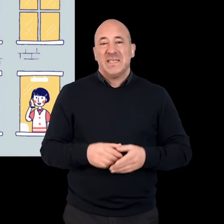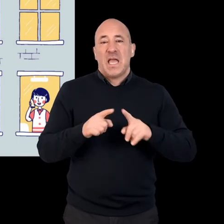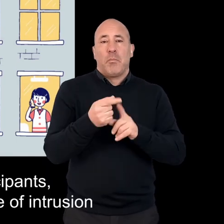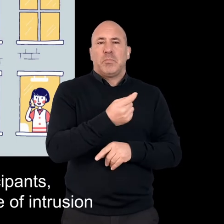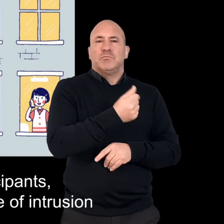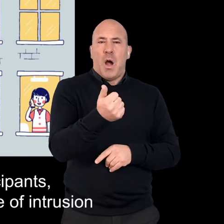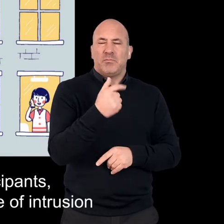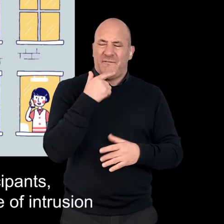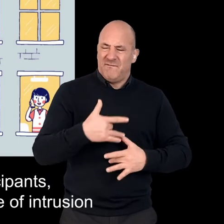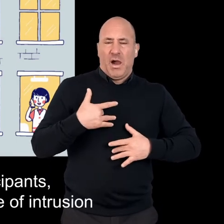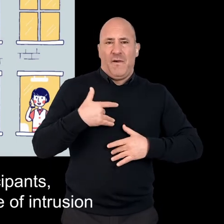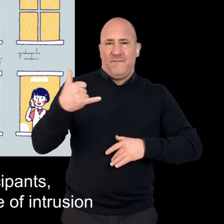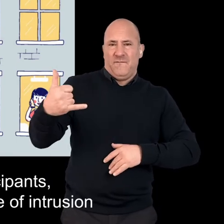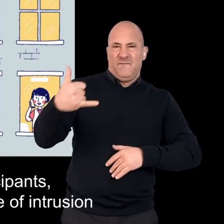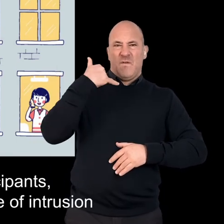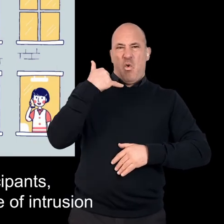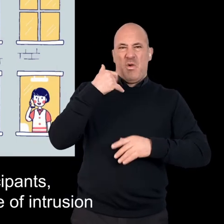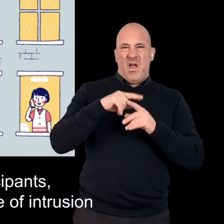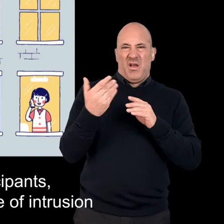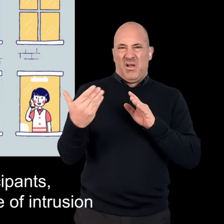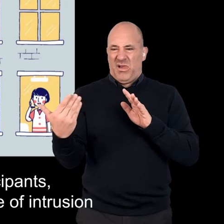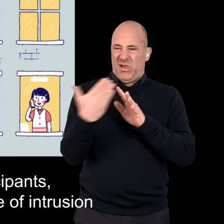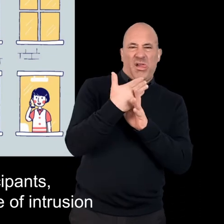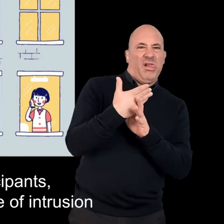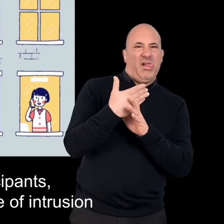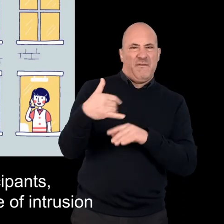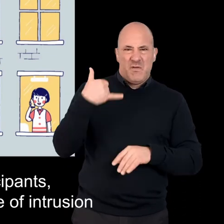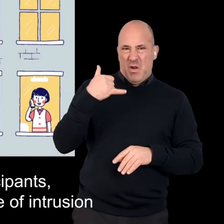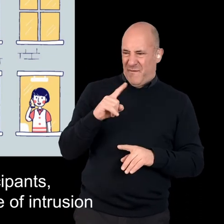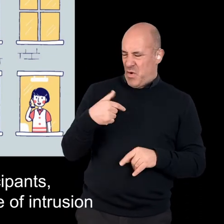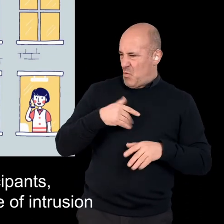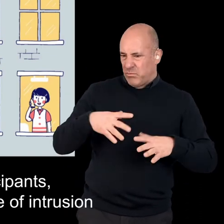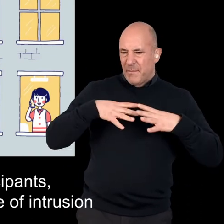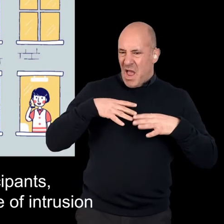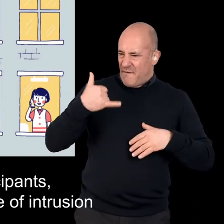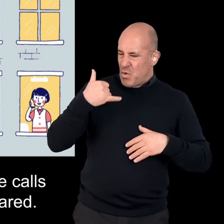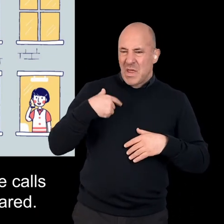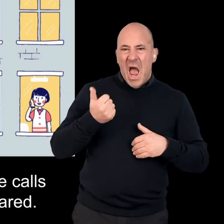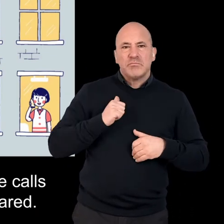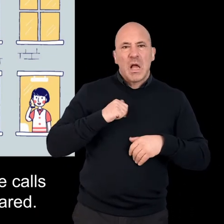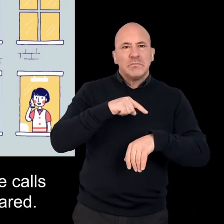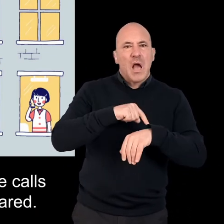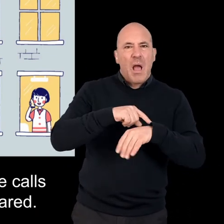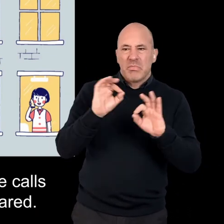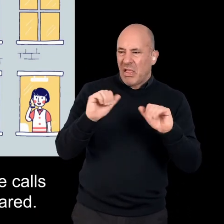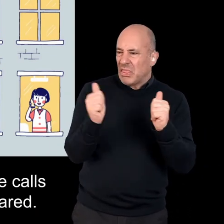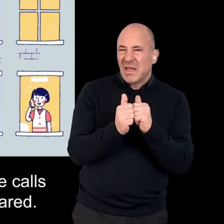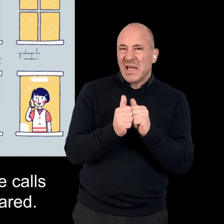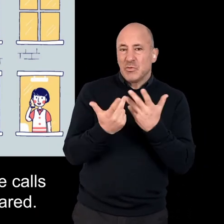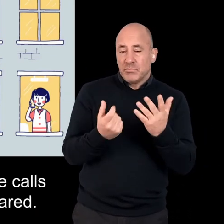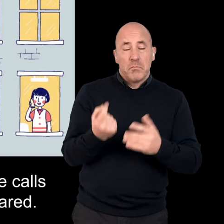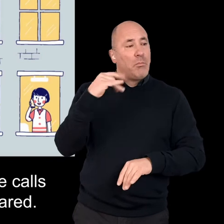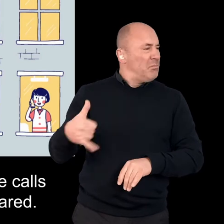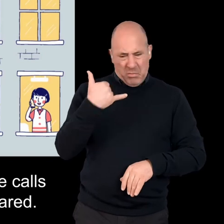We also found that for some participants, phone calls might also generate a sense of intrusion from receiving